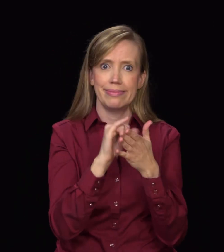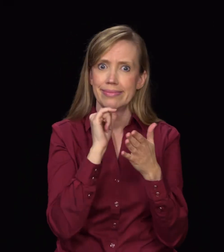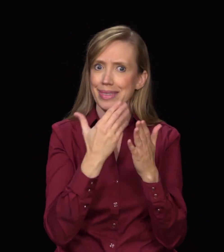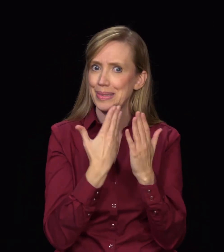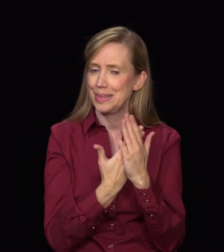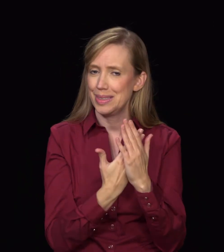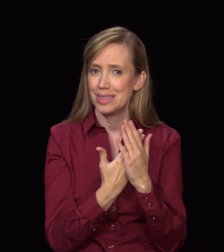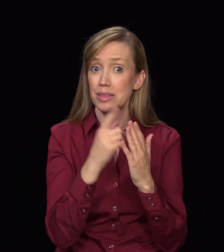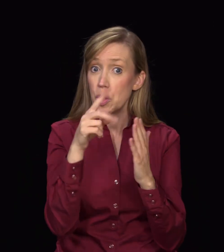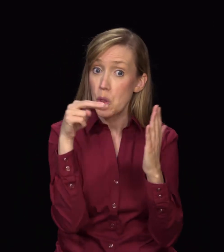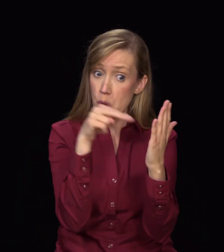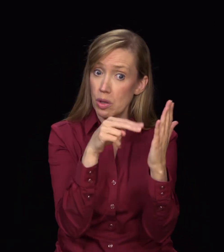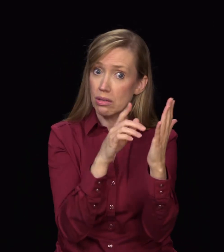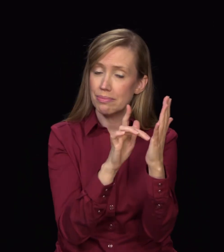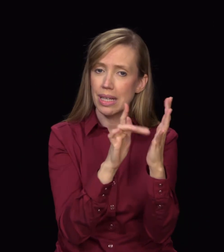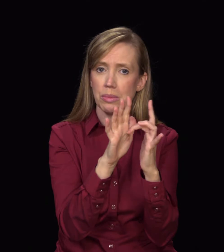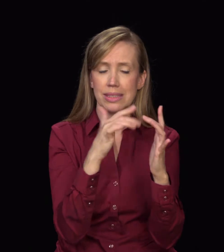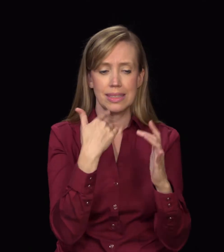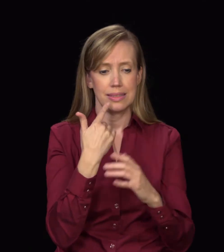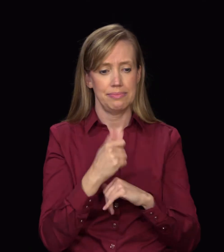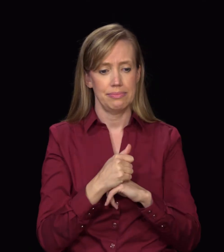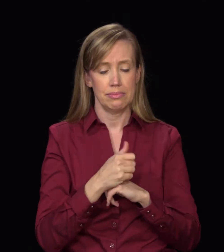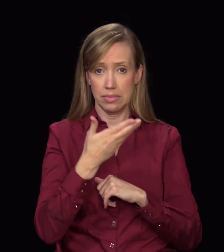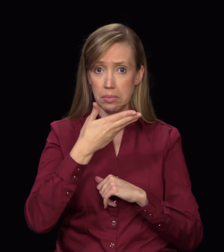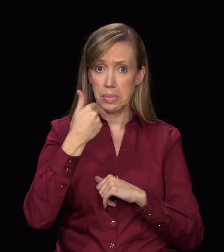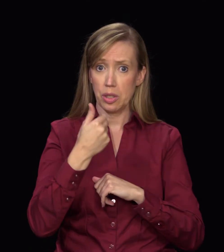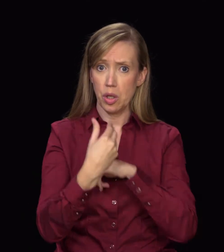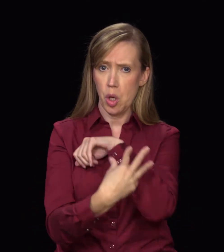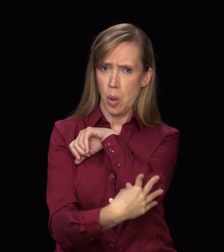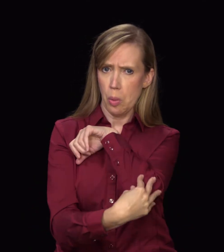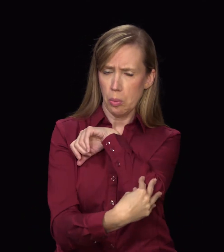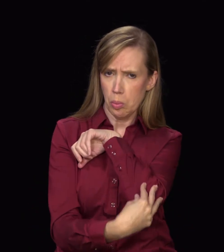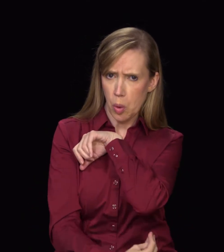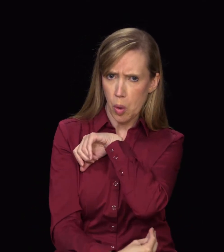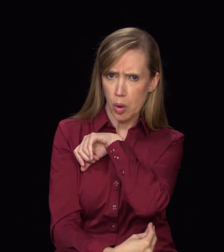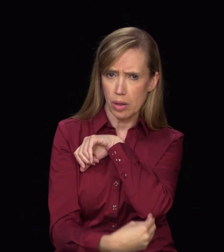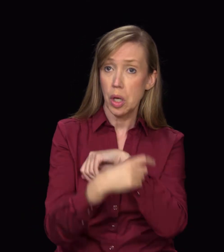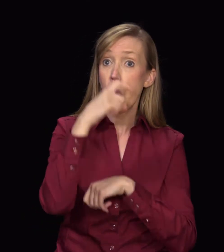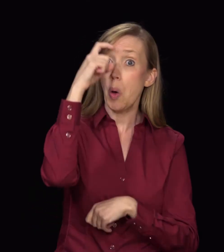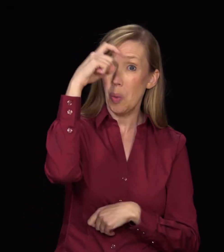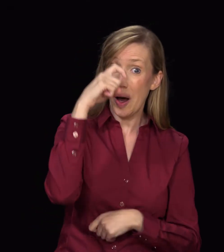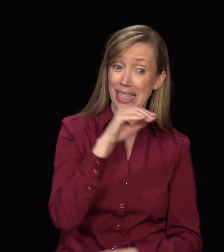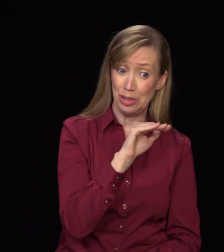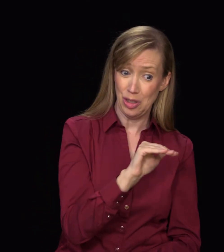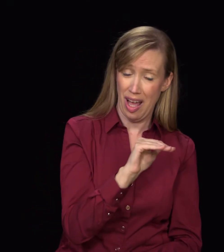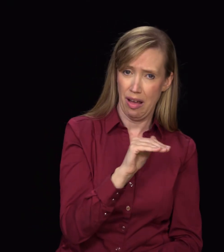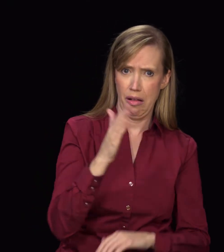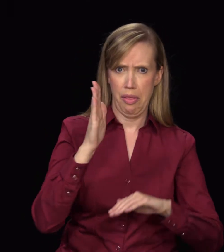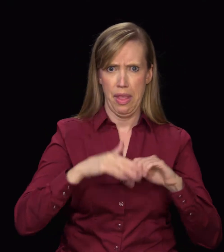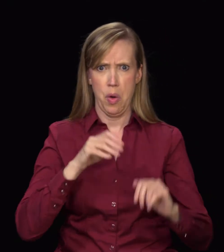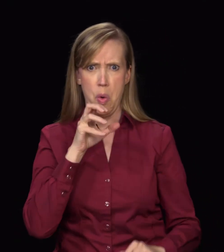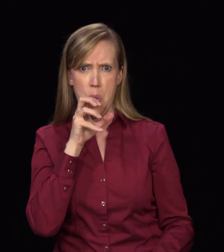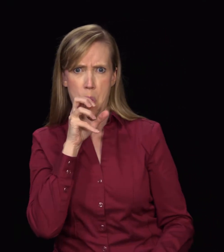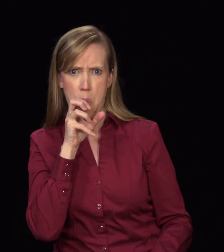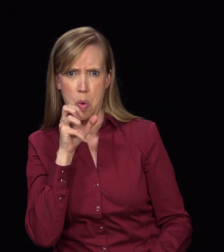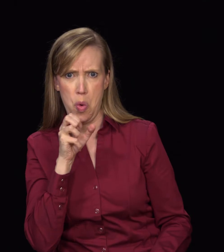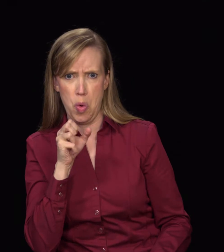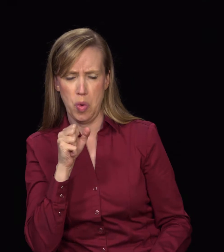4.13. It says, Better is a poor and a wise child than an old and foolish king who will no more be admonished.